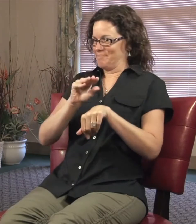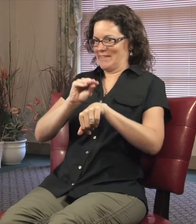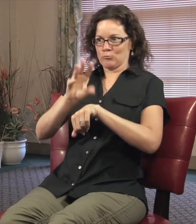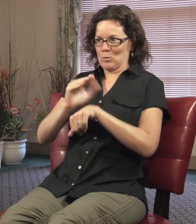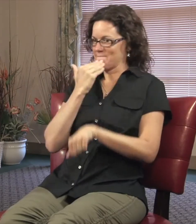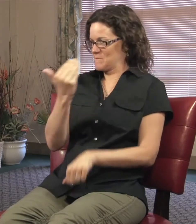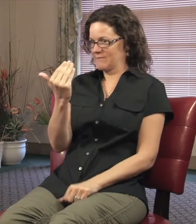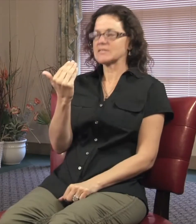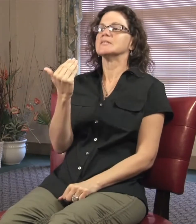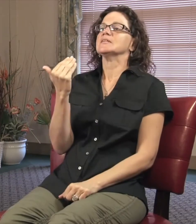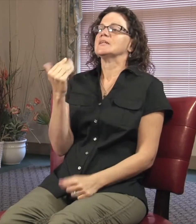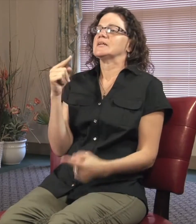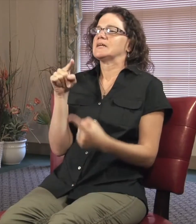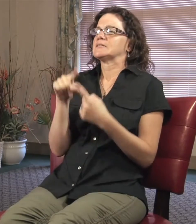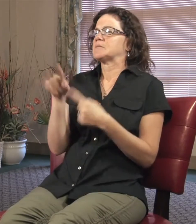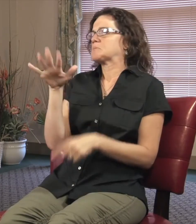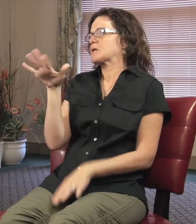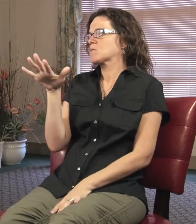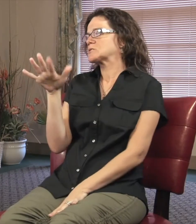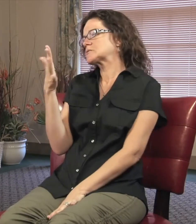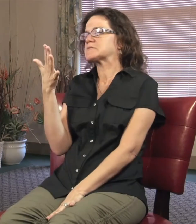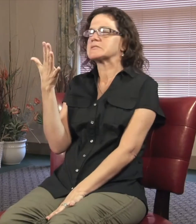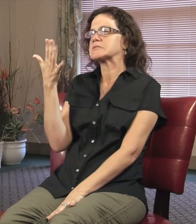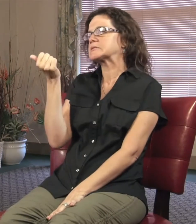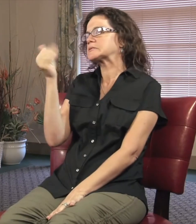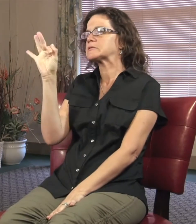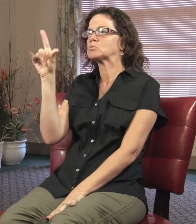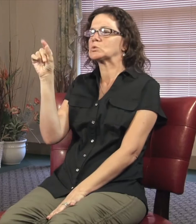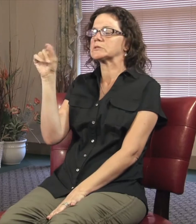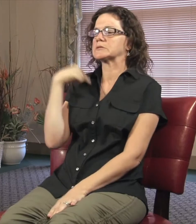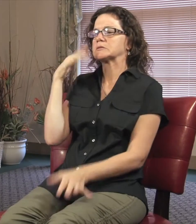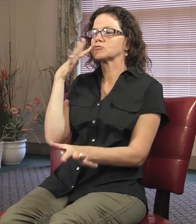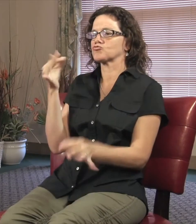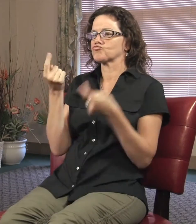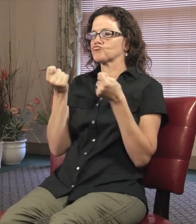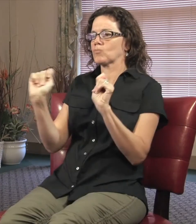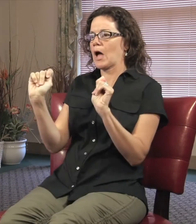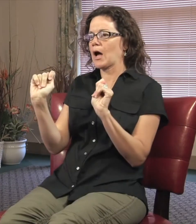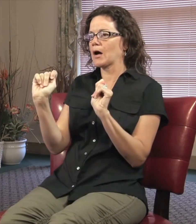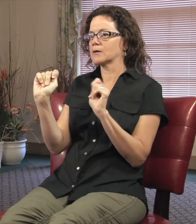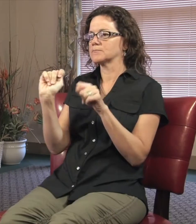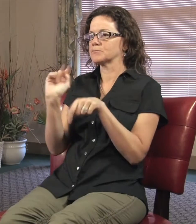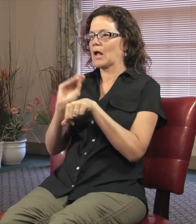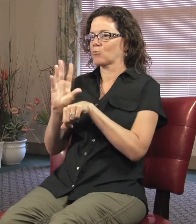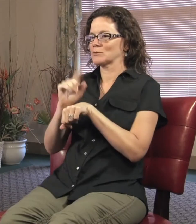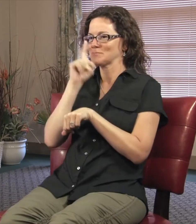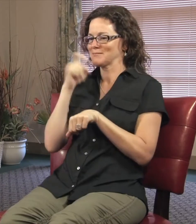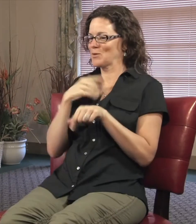I kind of gave up when I was around 15, because I had been feeling depression, which